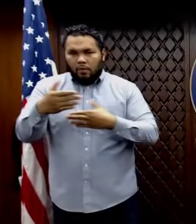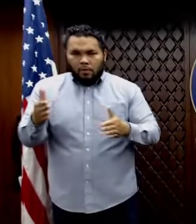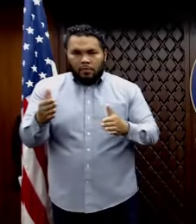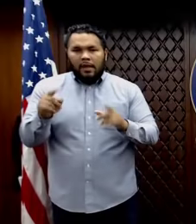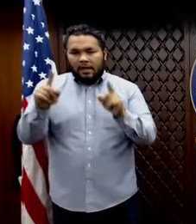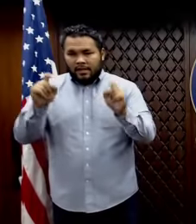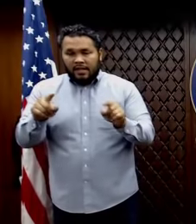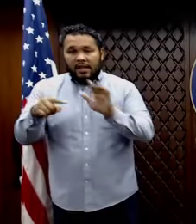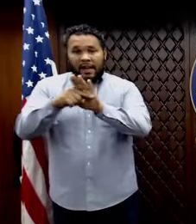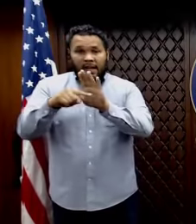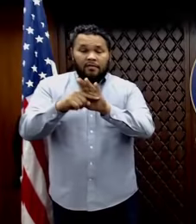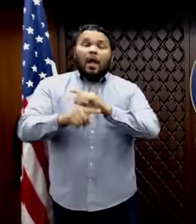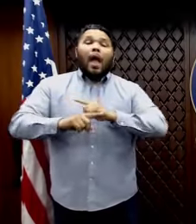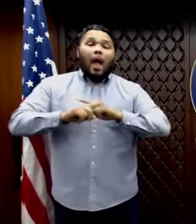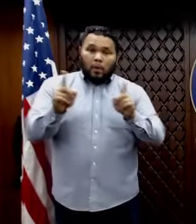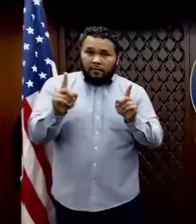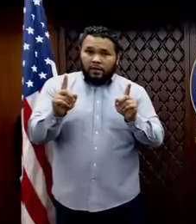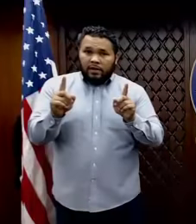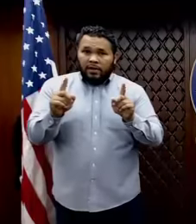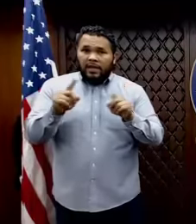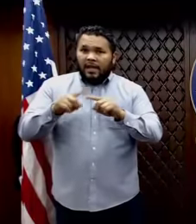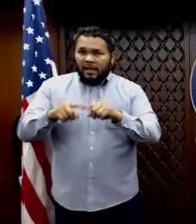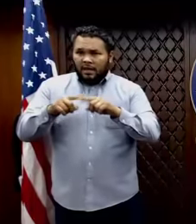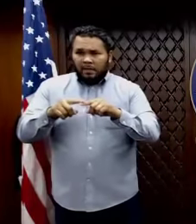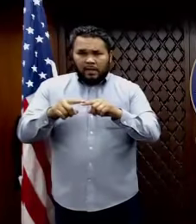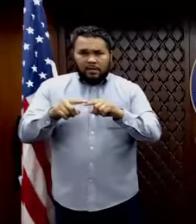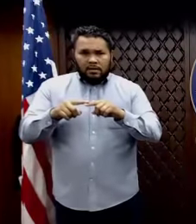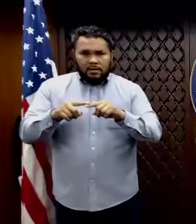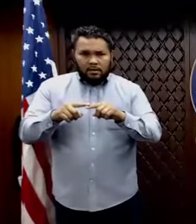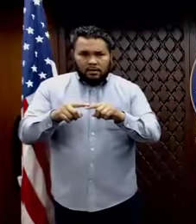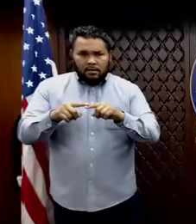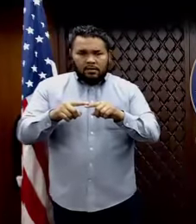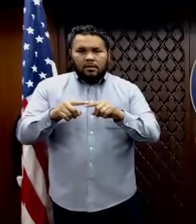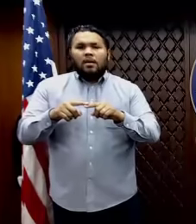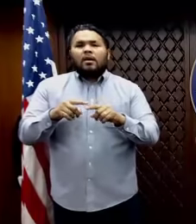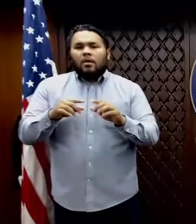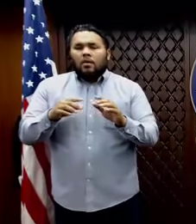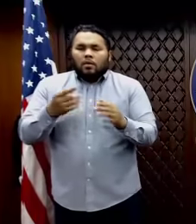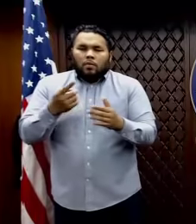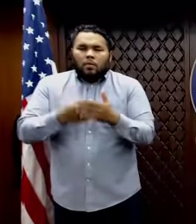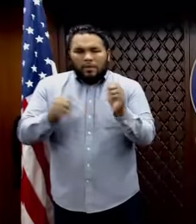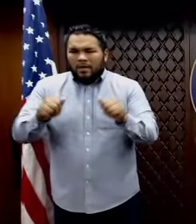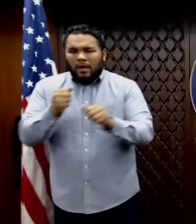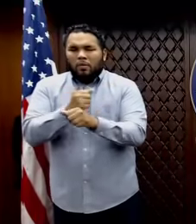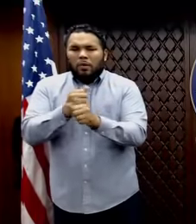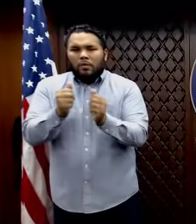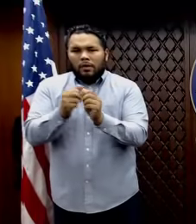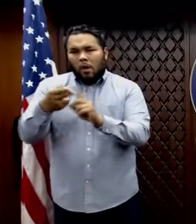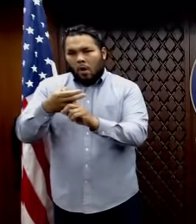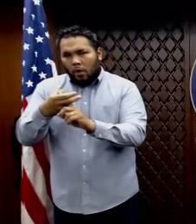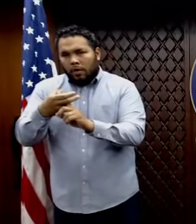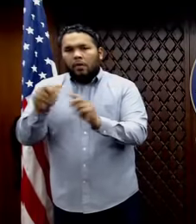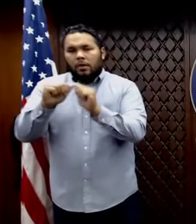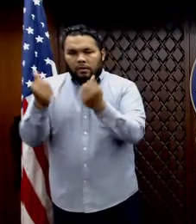-19. However, it depends on what we can work out with the hotel association, because I don't know the configuration